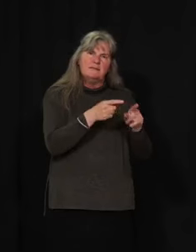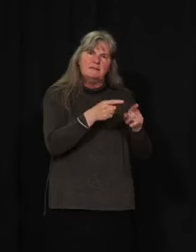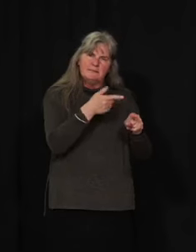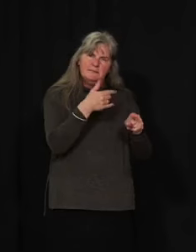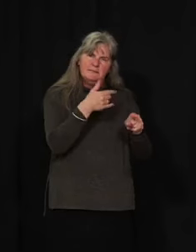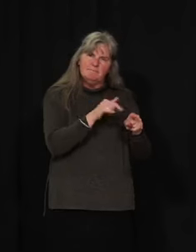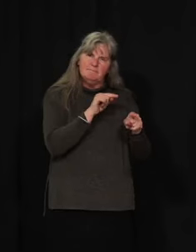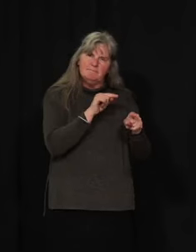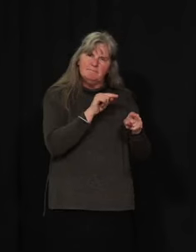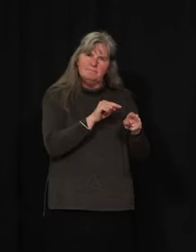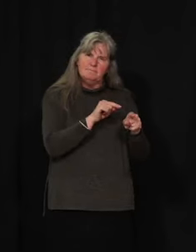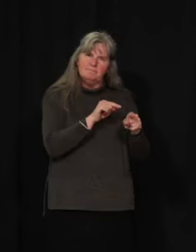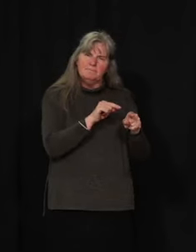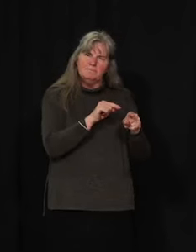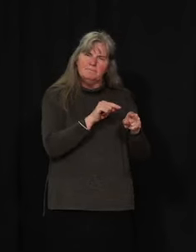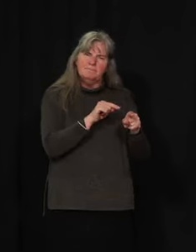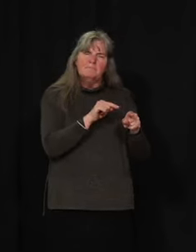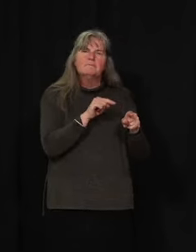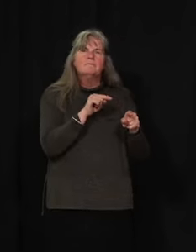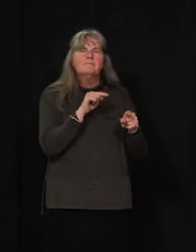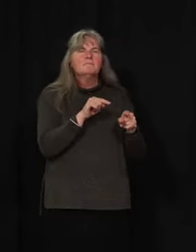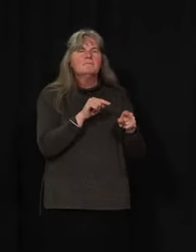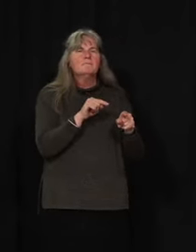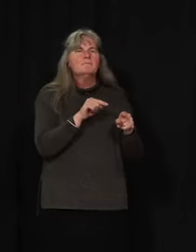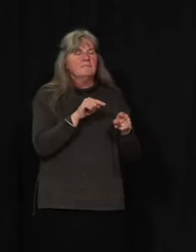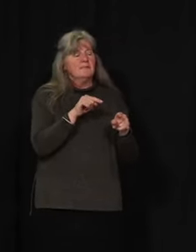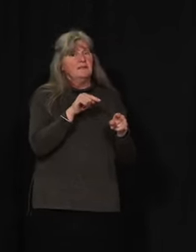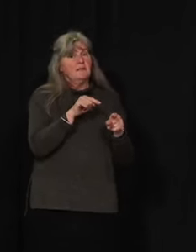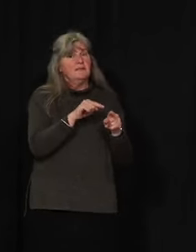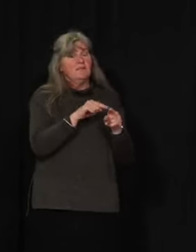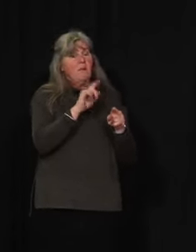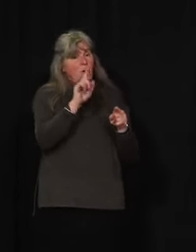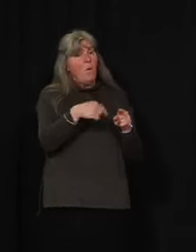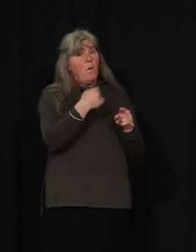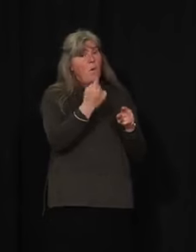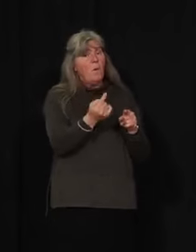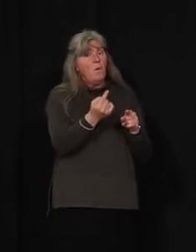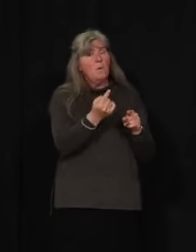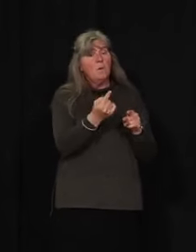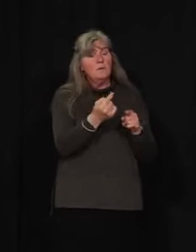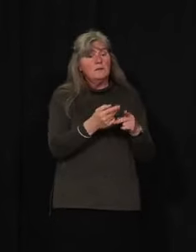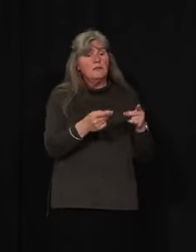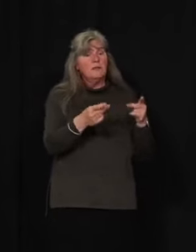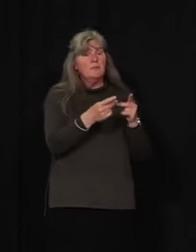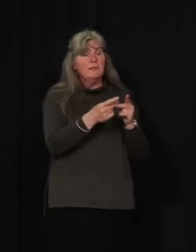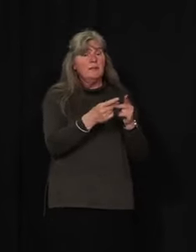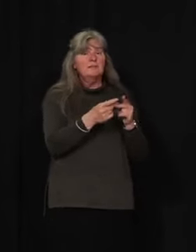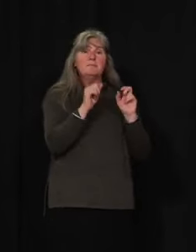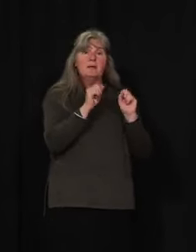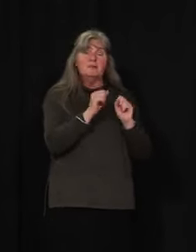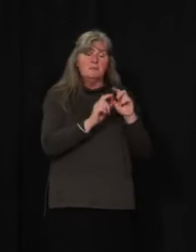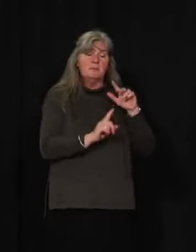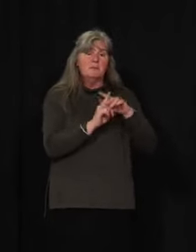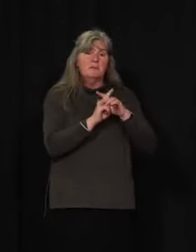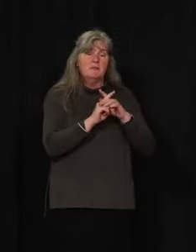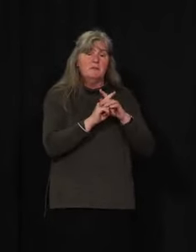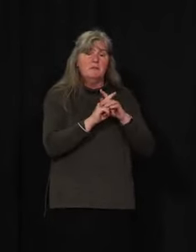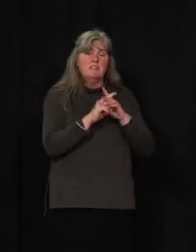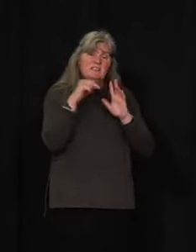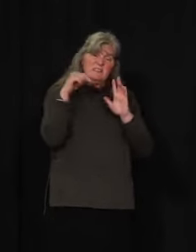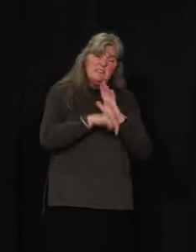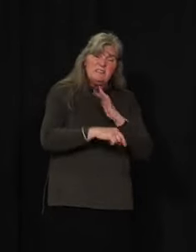But, of course, long-term care is not the only source of severe illness or